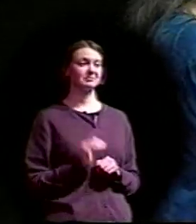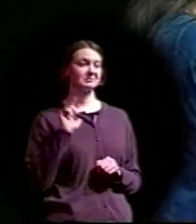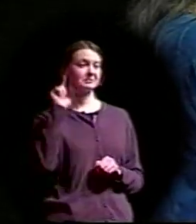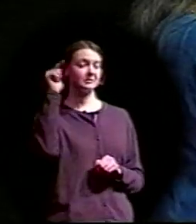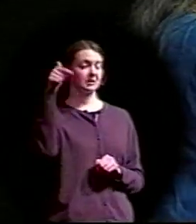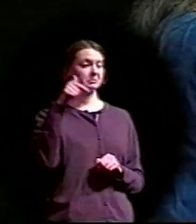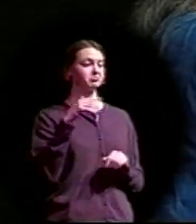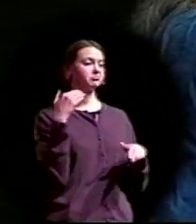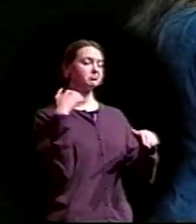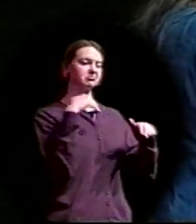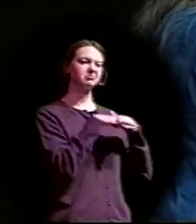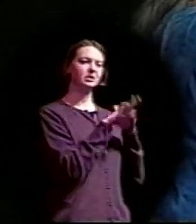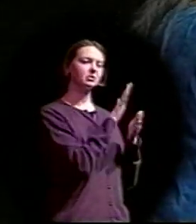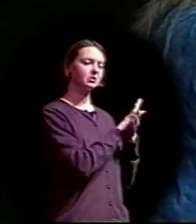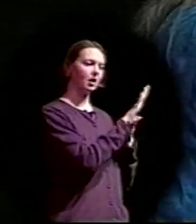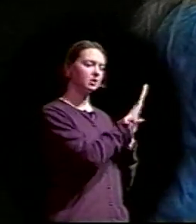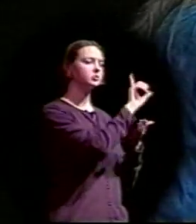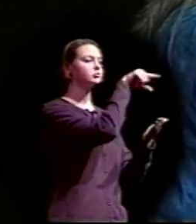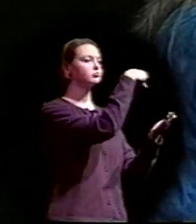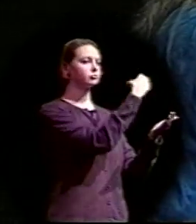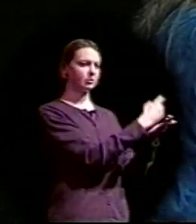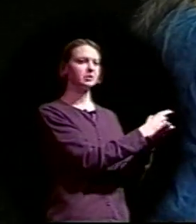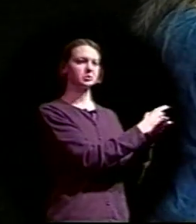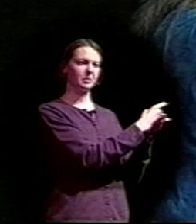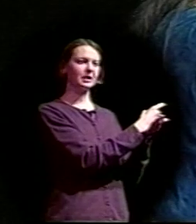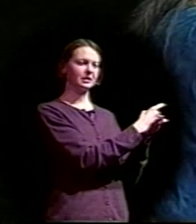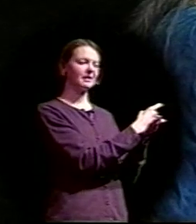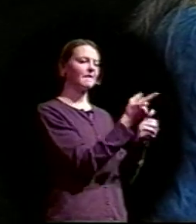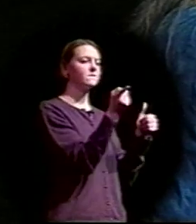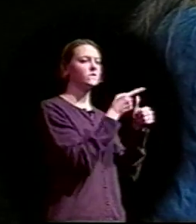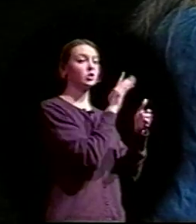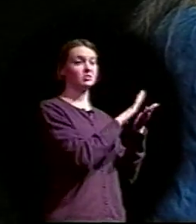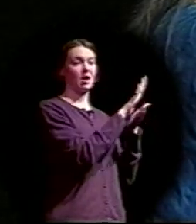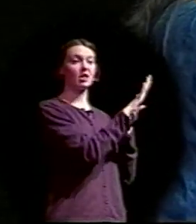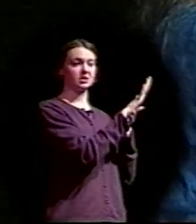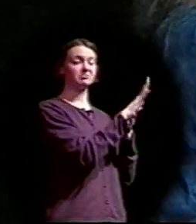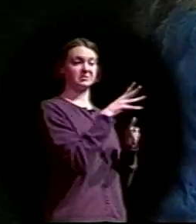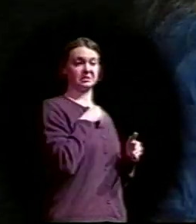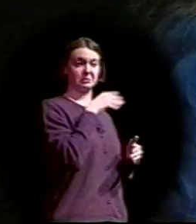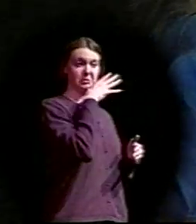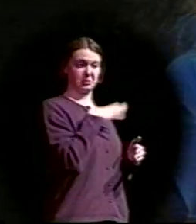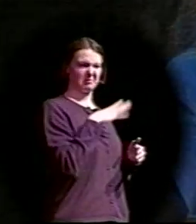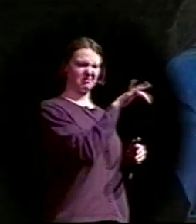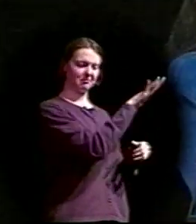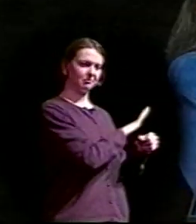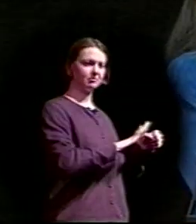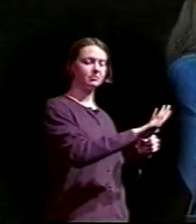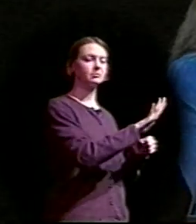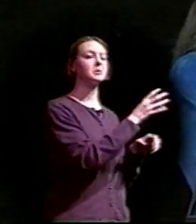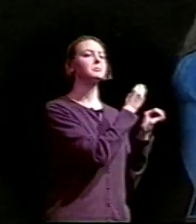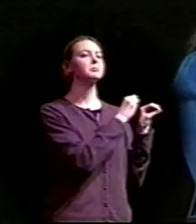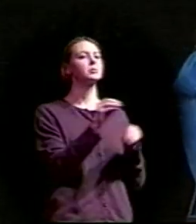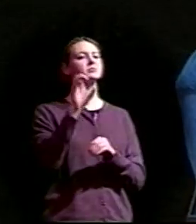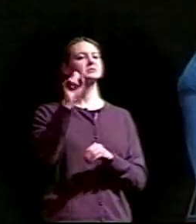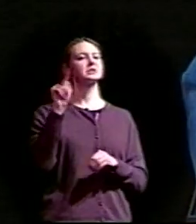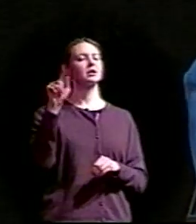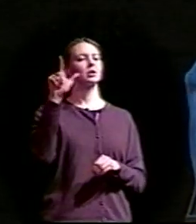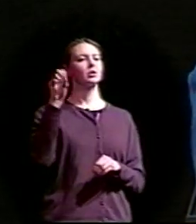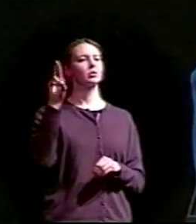graduated from the first college west of the Mississippi that accepted women. And a few years after that, moved to St. Louis, got married, and had children.